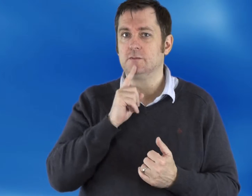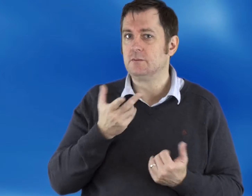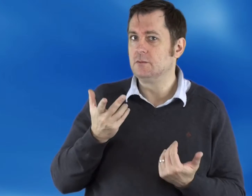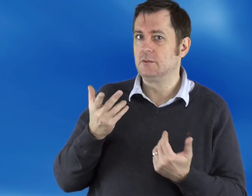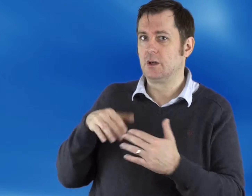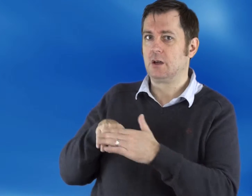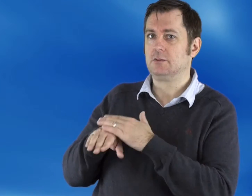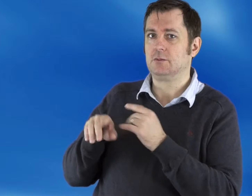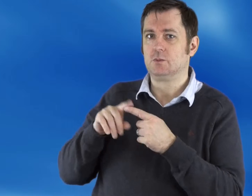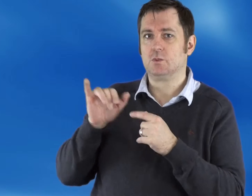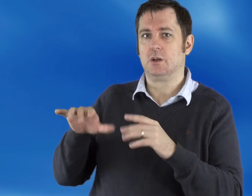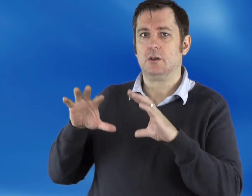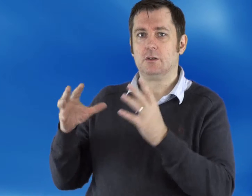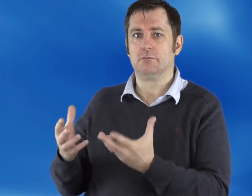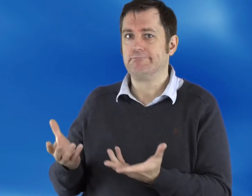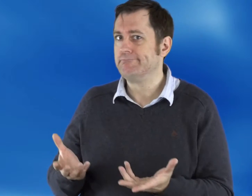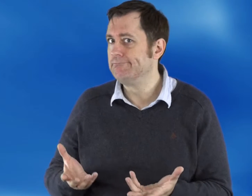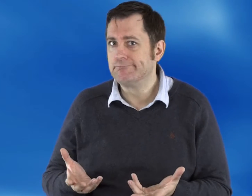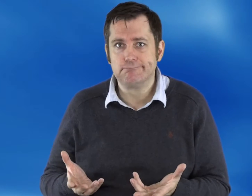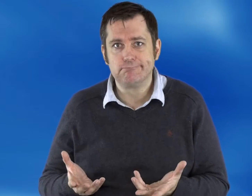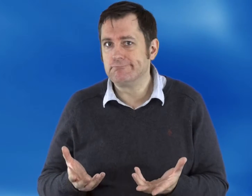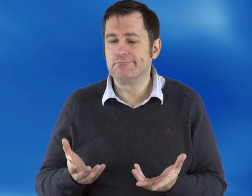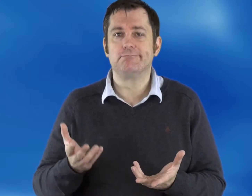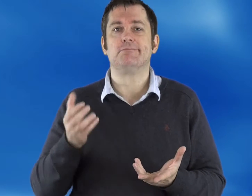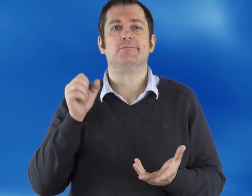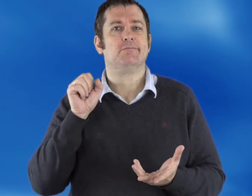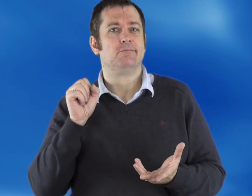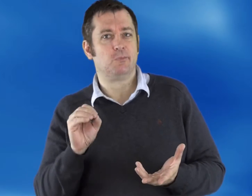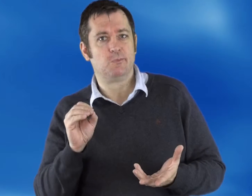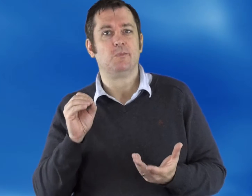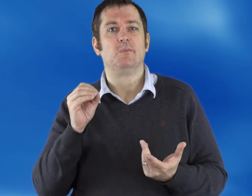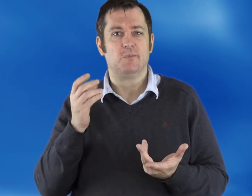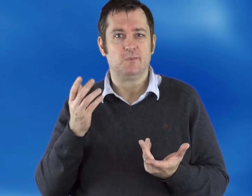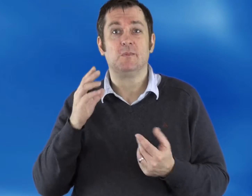in written text. So for deaf people, where is the access to the fundamental process of learning how to read?